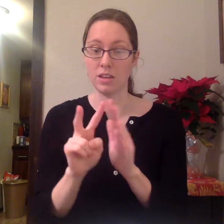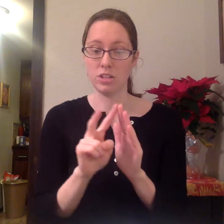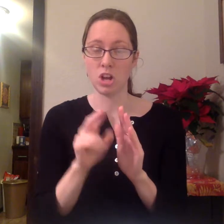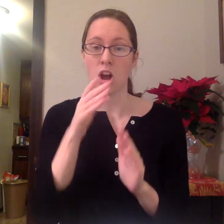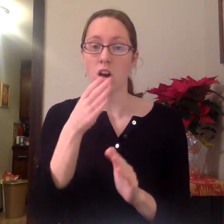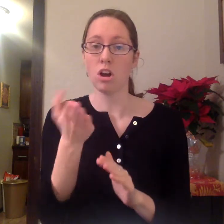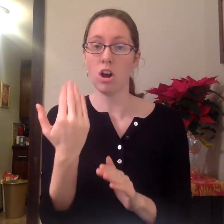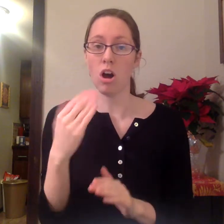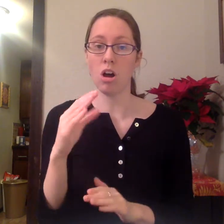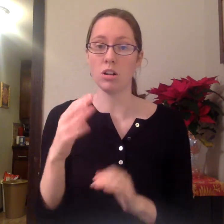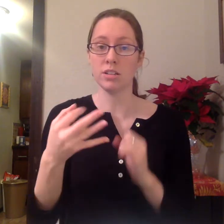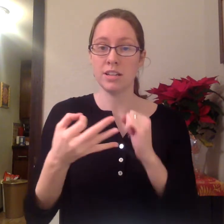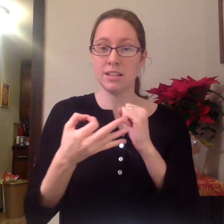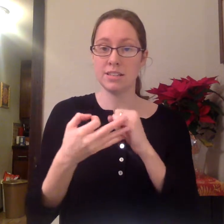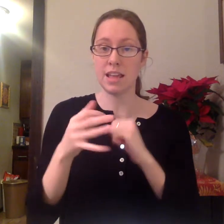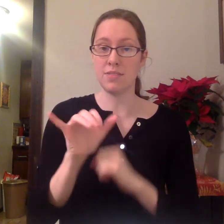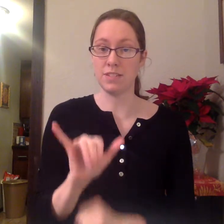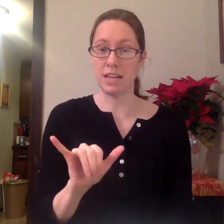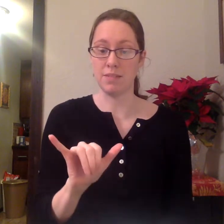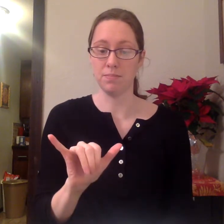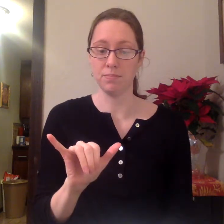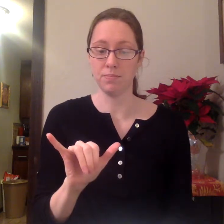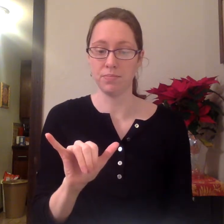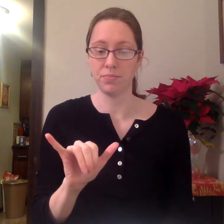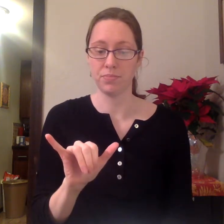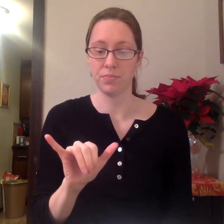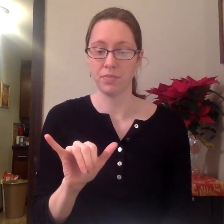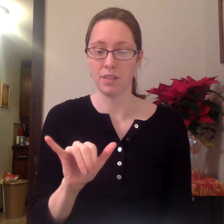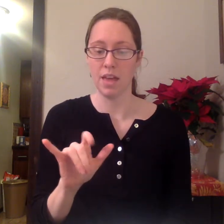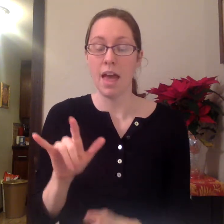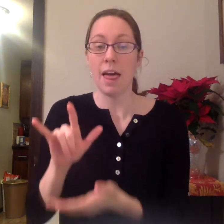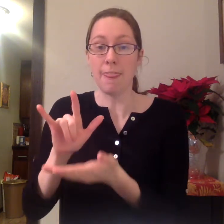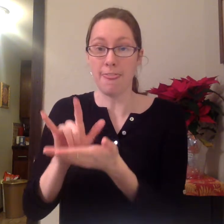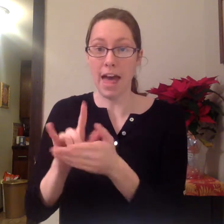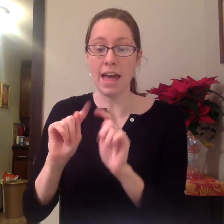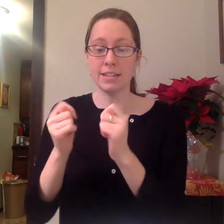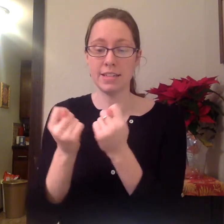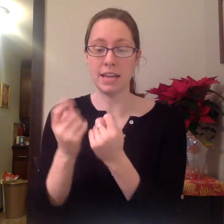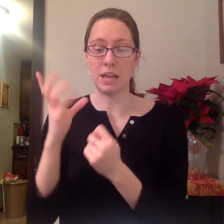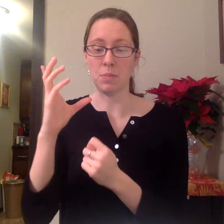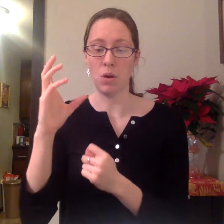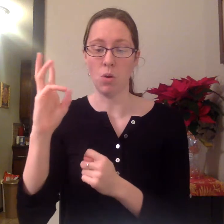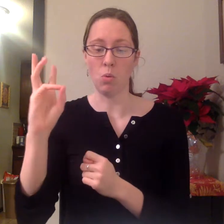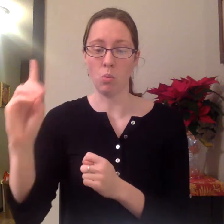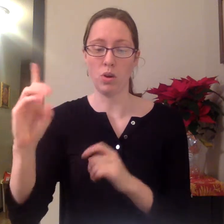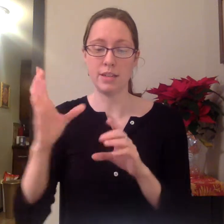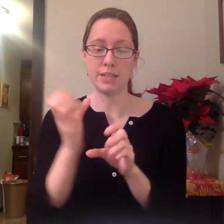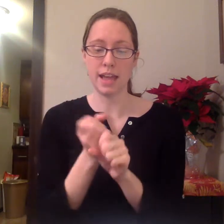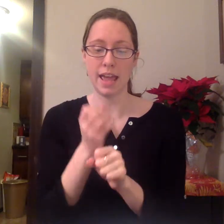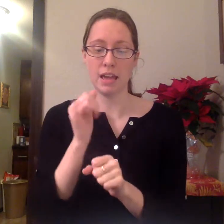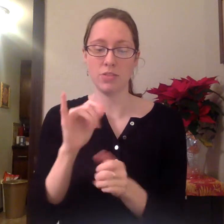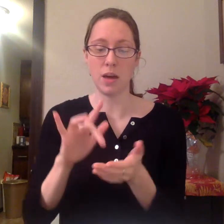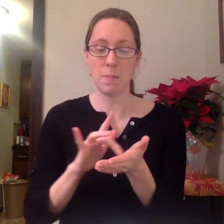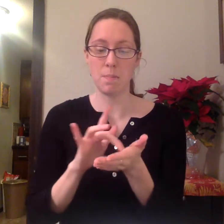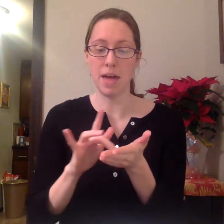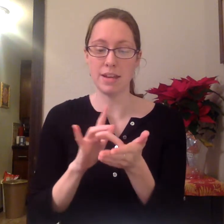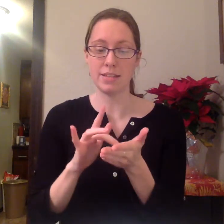called Safety. That team would take the medicine